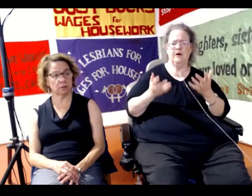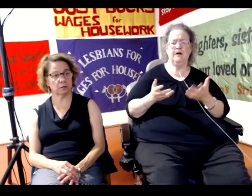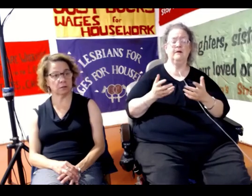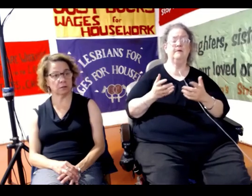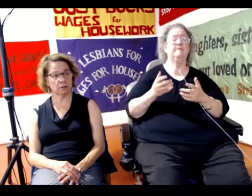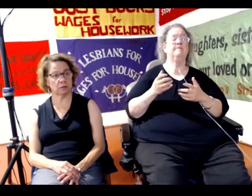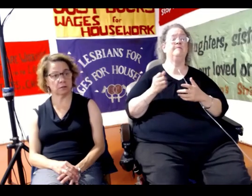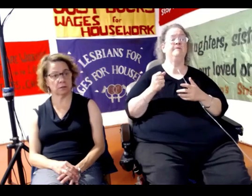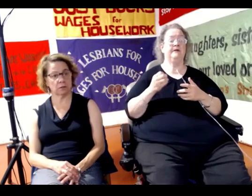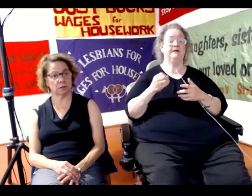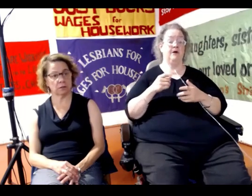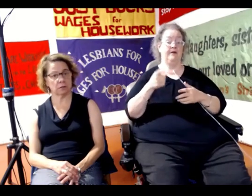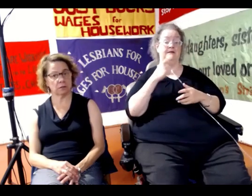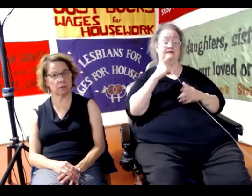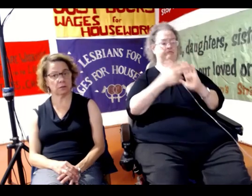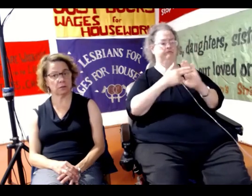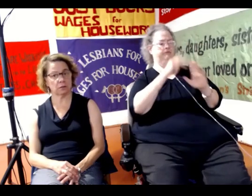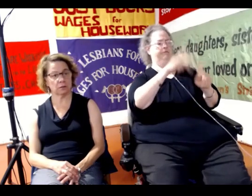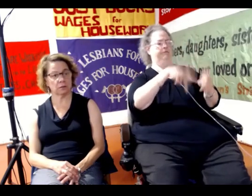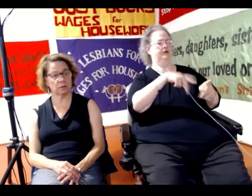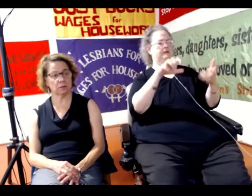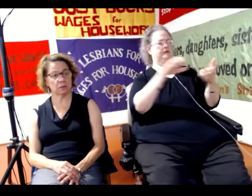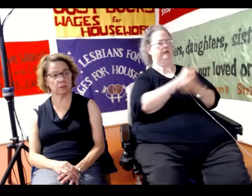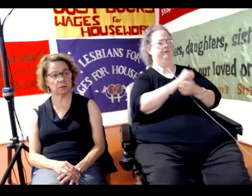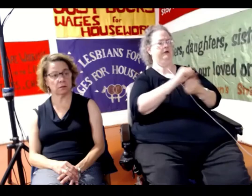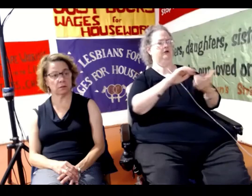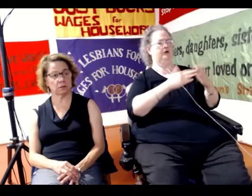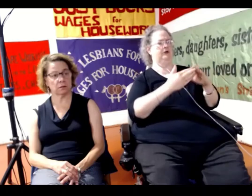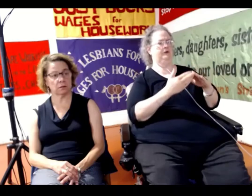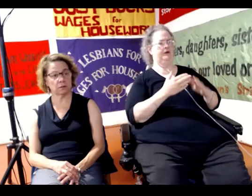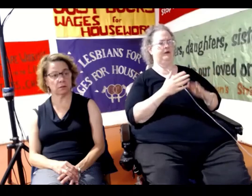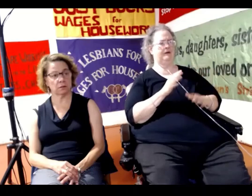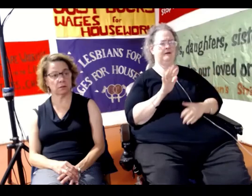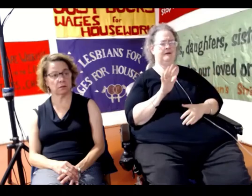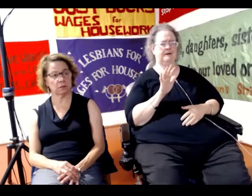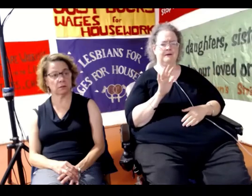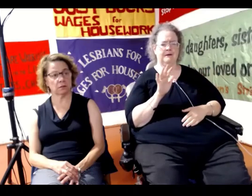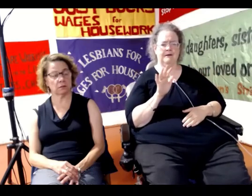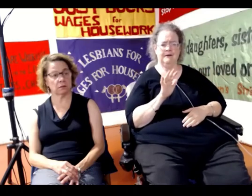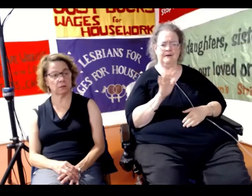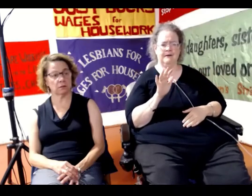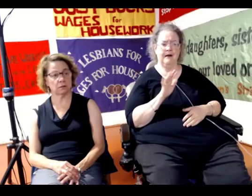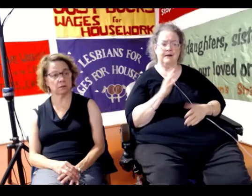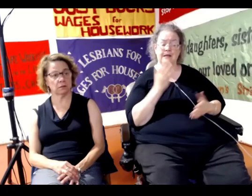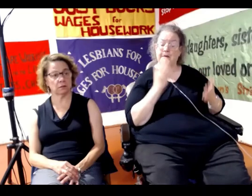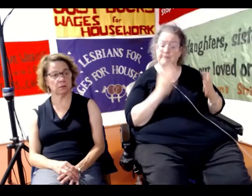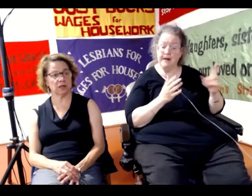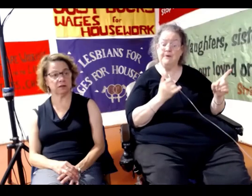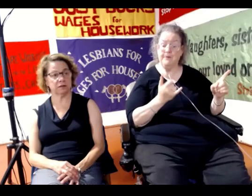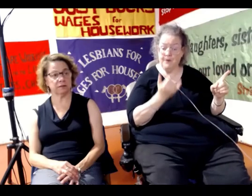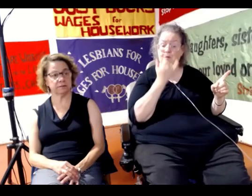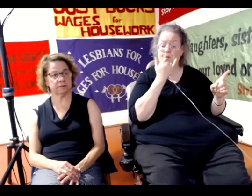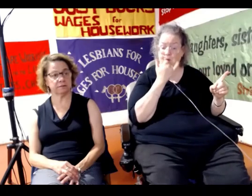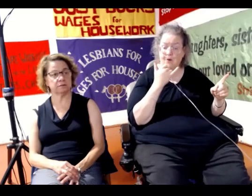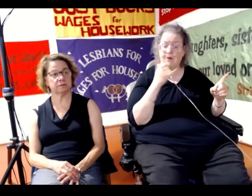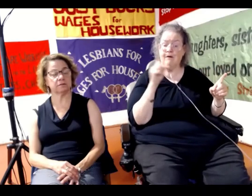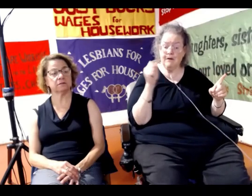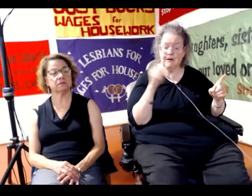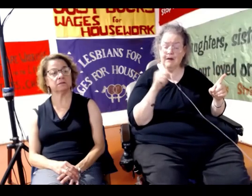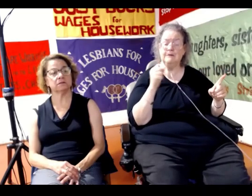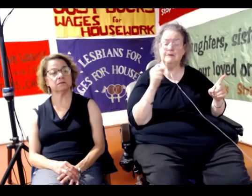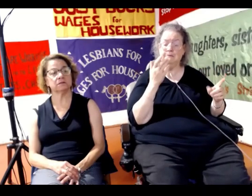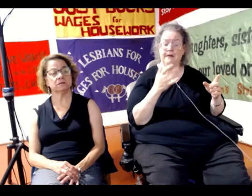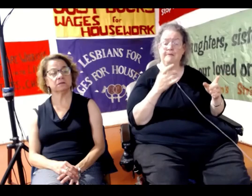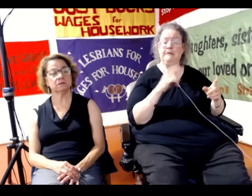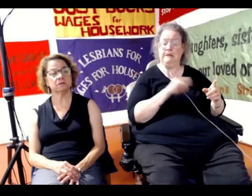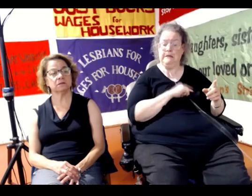who's harming the community. Which is not to say that sometimes people aren't guilty of the charges against them. But we're saying,